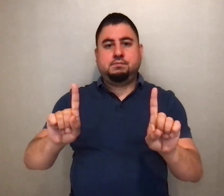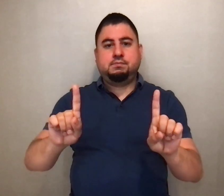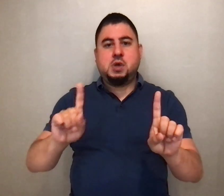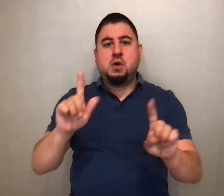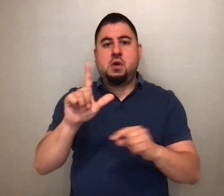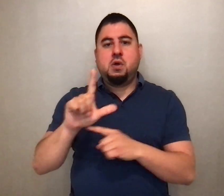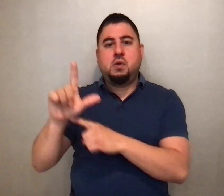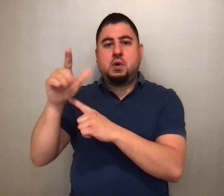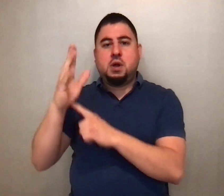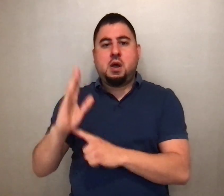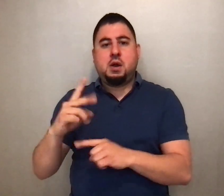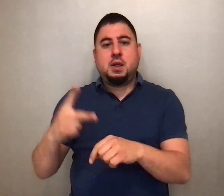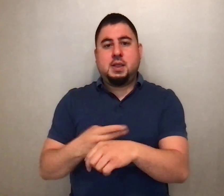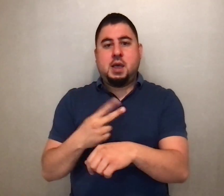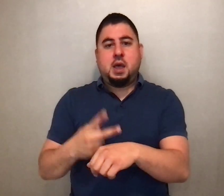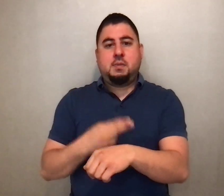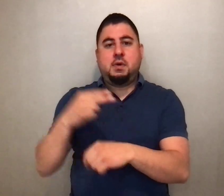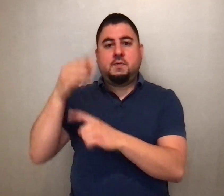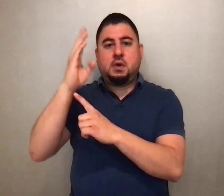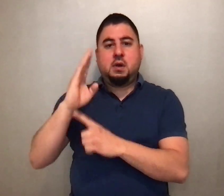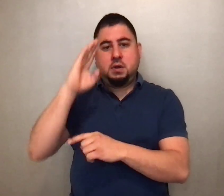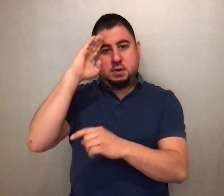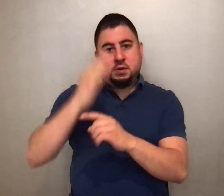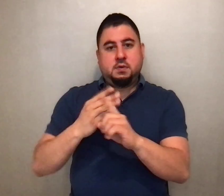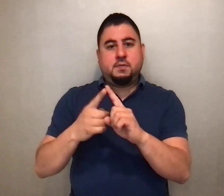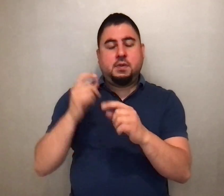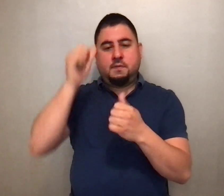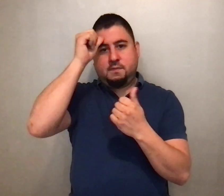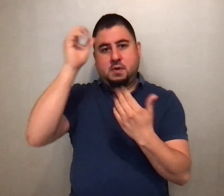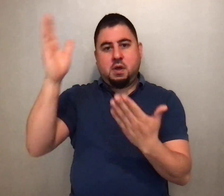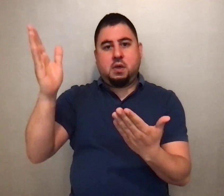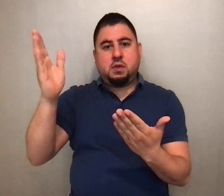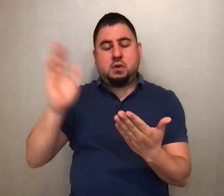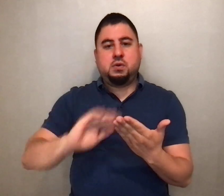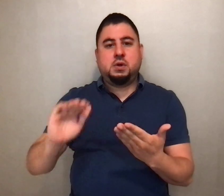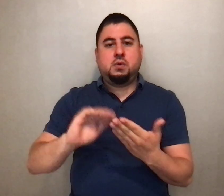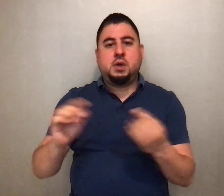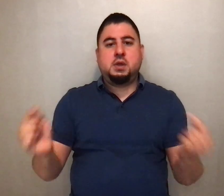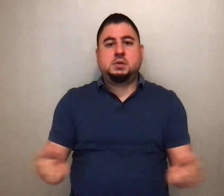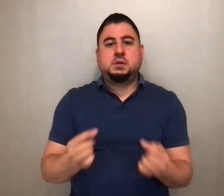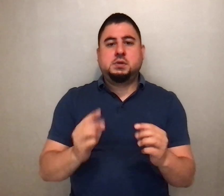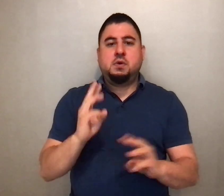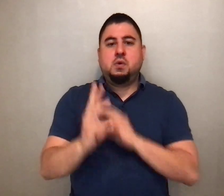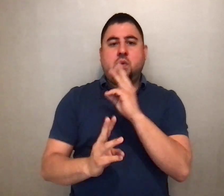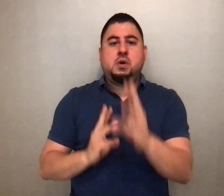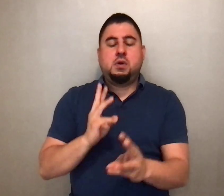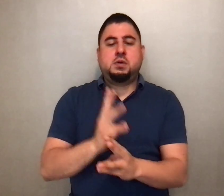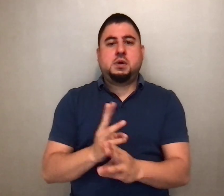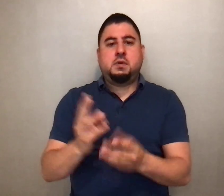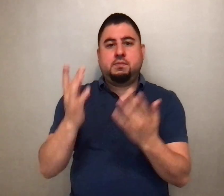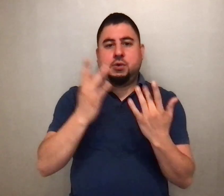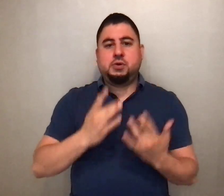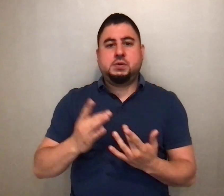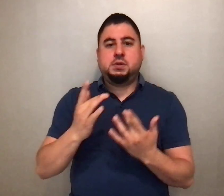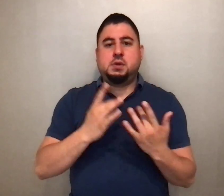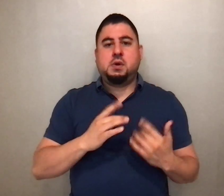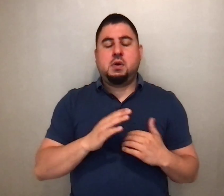Lord God, Lamb of God, Son of the Father, you take away the sins of the world. Lord, mercy on us,